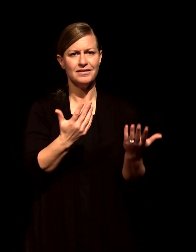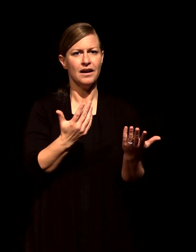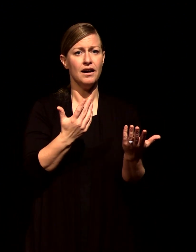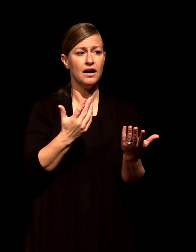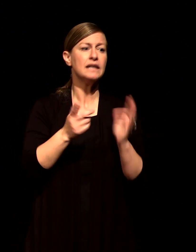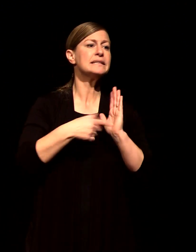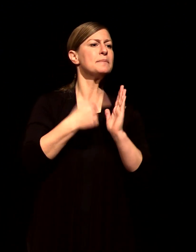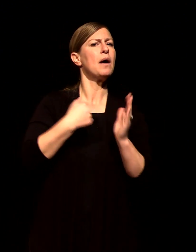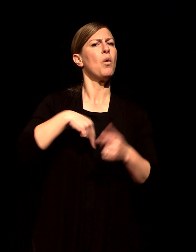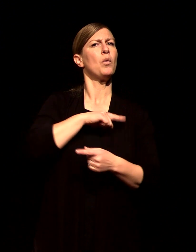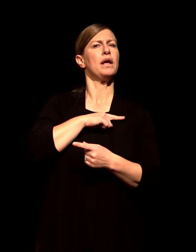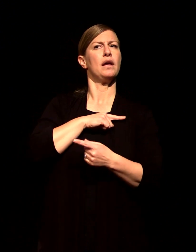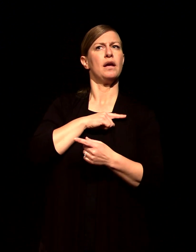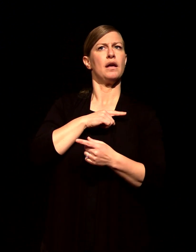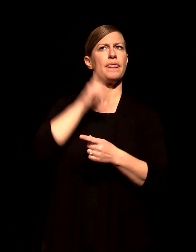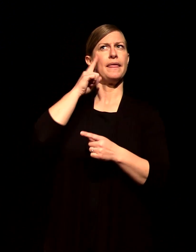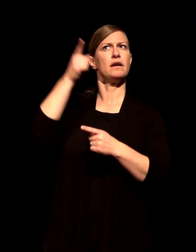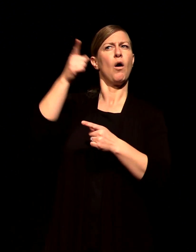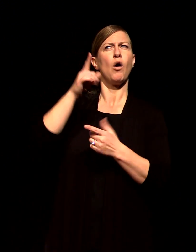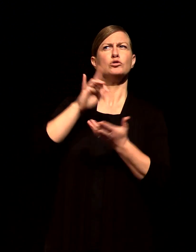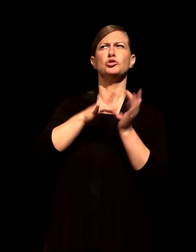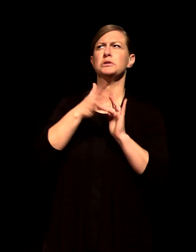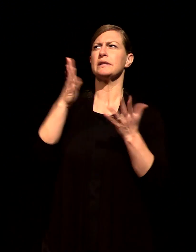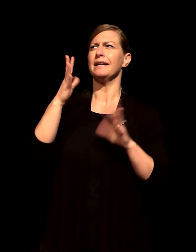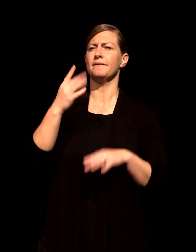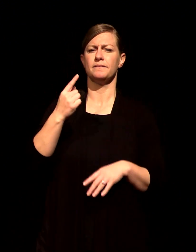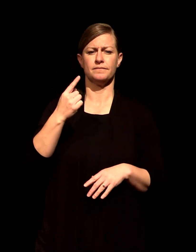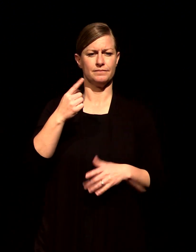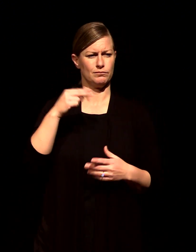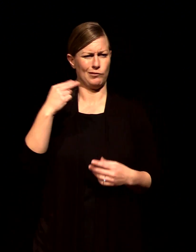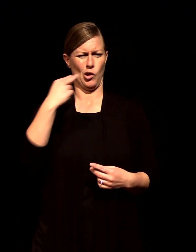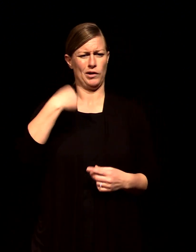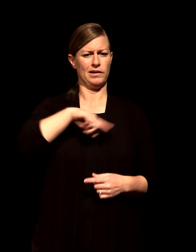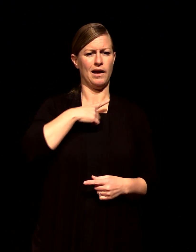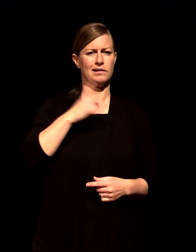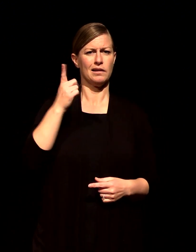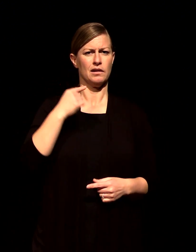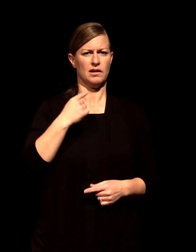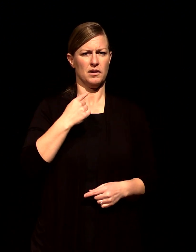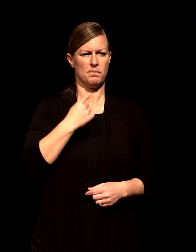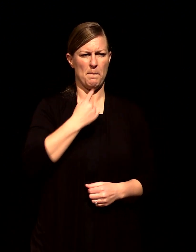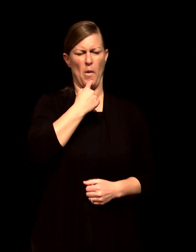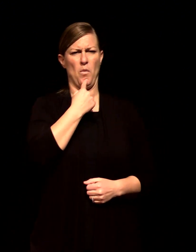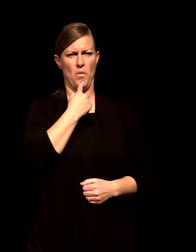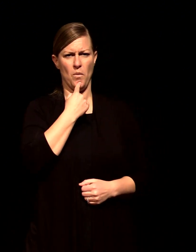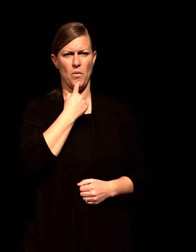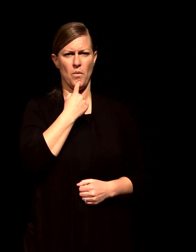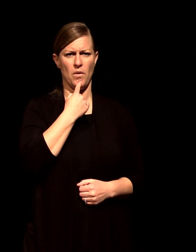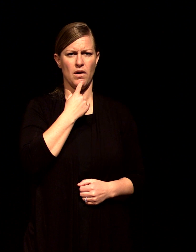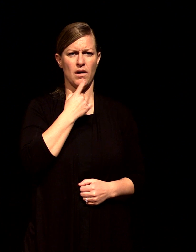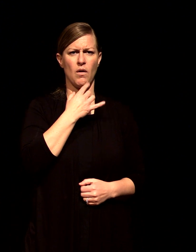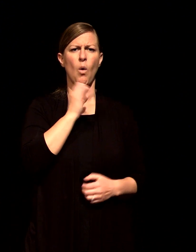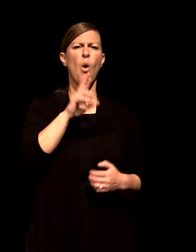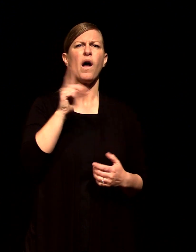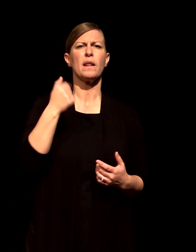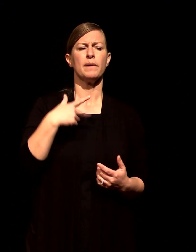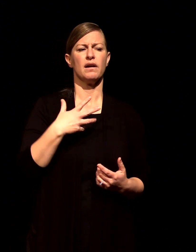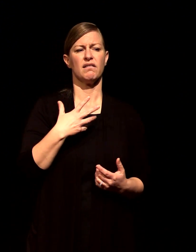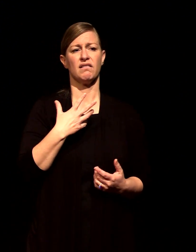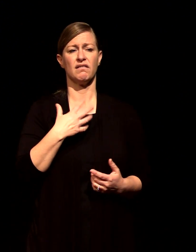least mildly resentful like Jesus comes close but he holds his nose and that's kind of how we view it we think when we bring